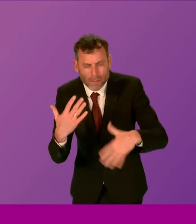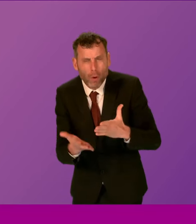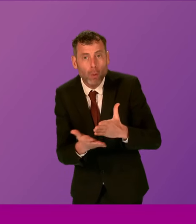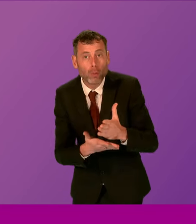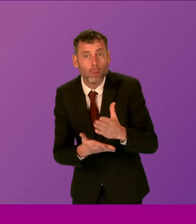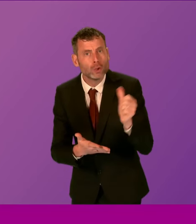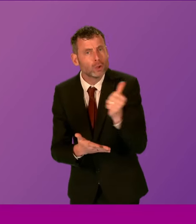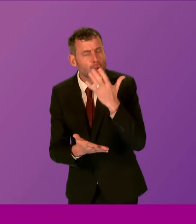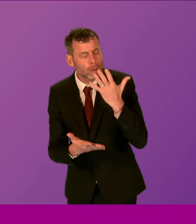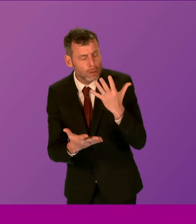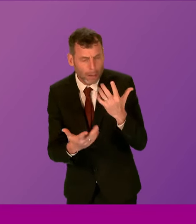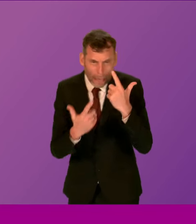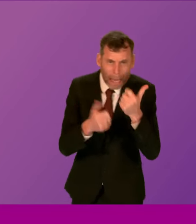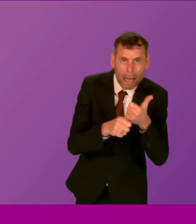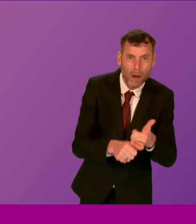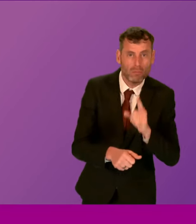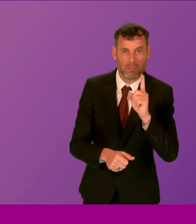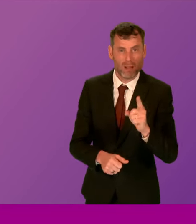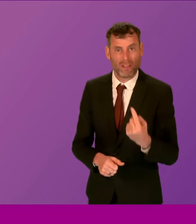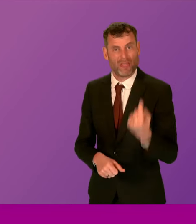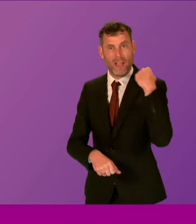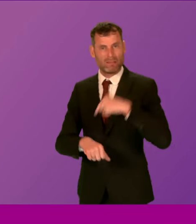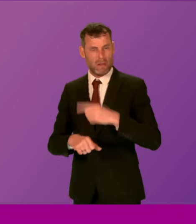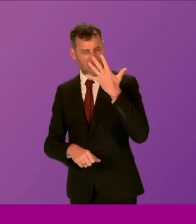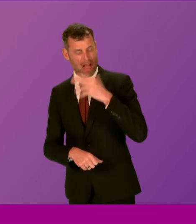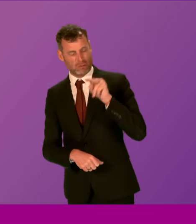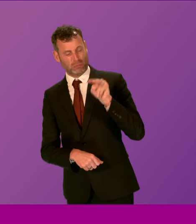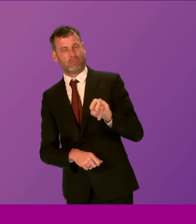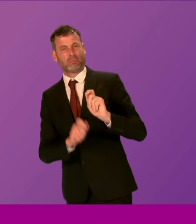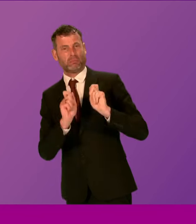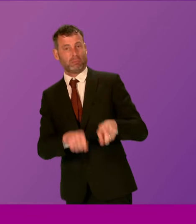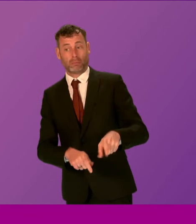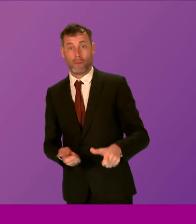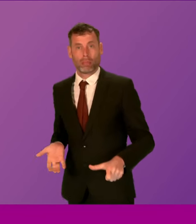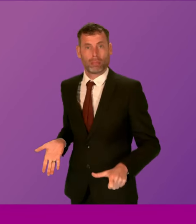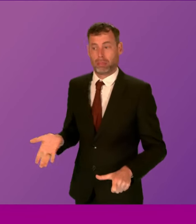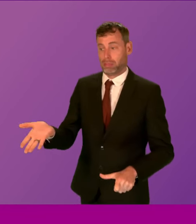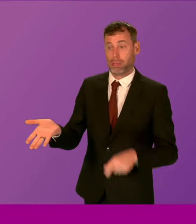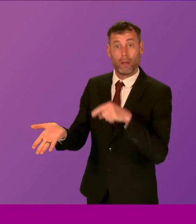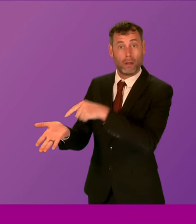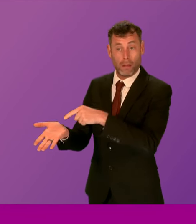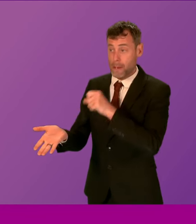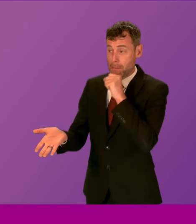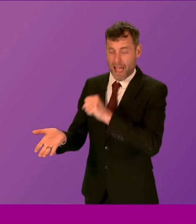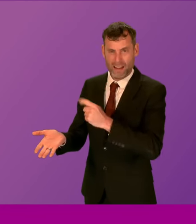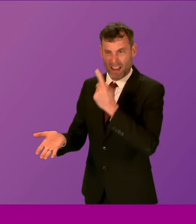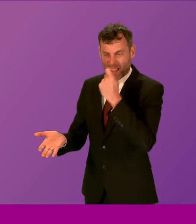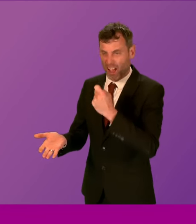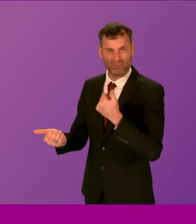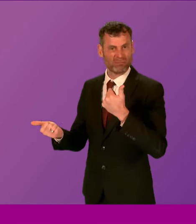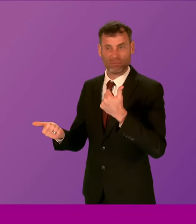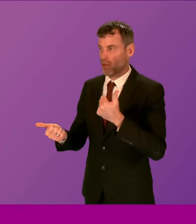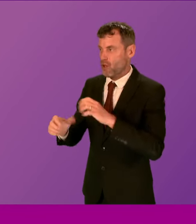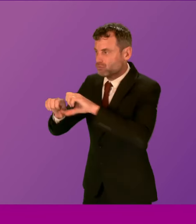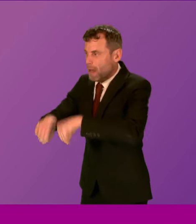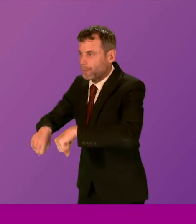whilst the police gifted freedom to an evil predator to rape and rape again. The